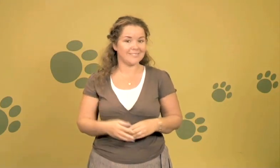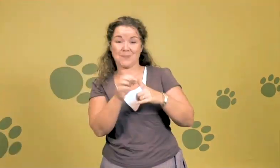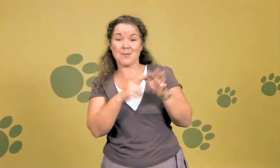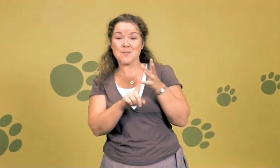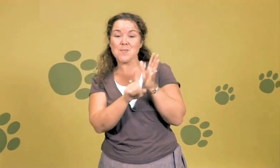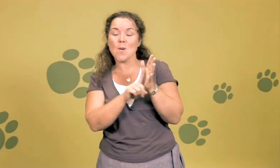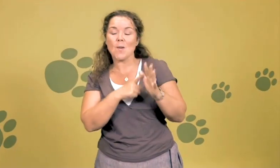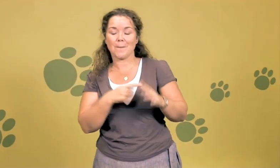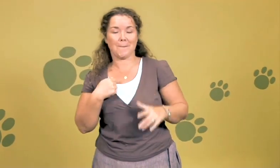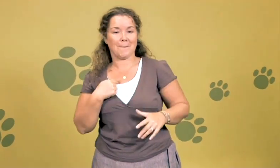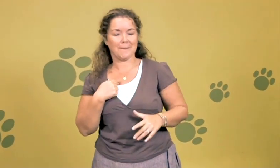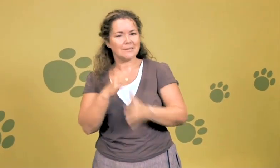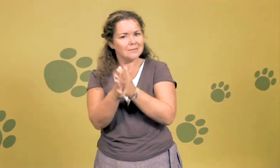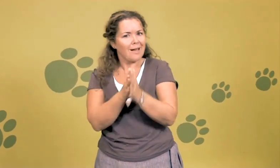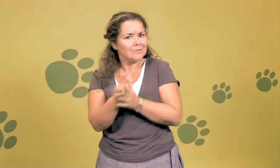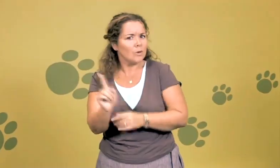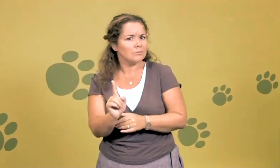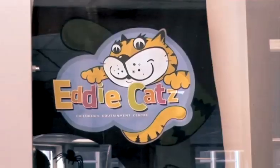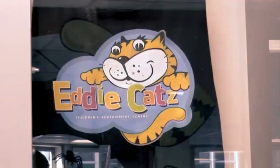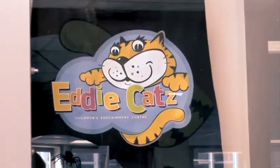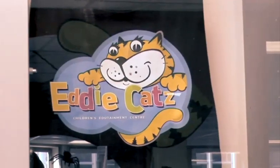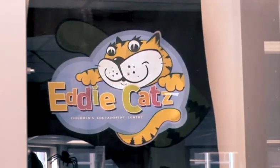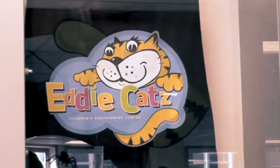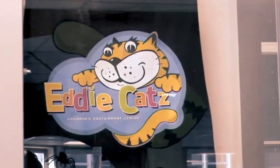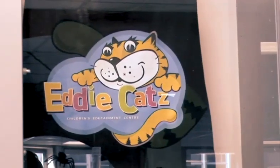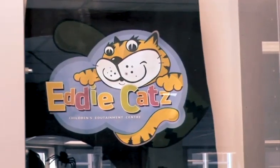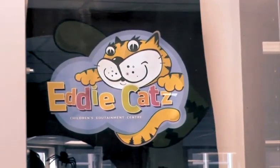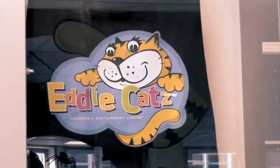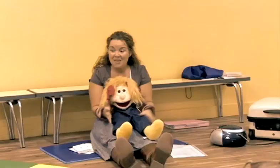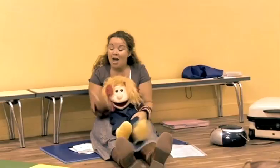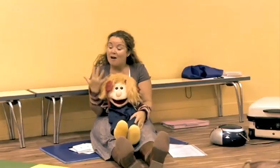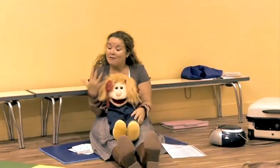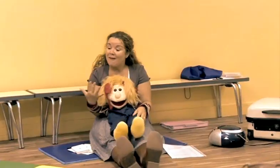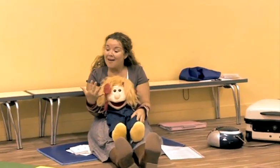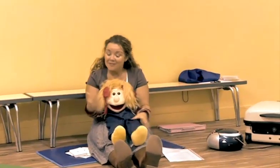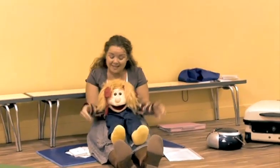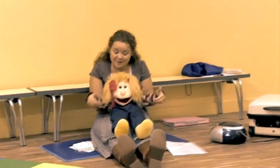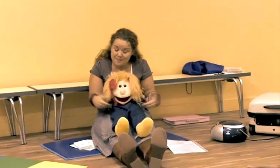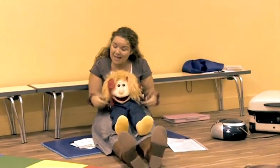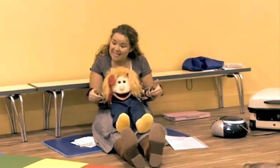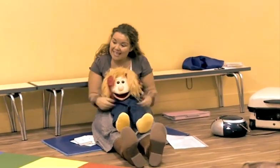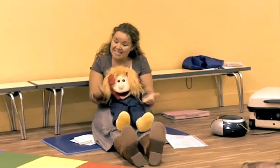My name is Paula. I'm at EddyCats in London and I'm going to show you how to introduce yourself using British Sign Language.